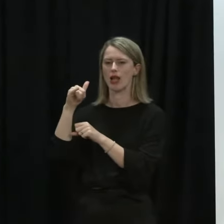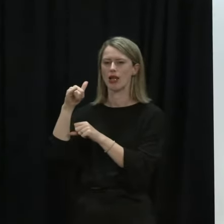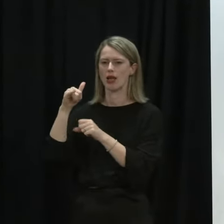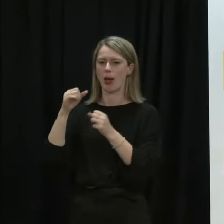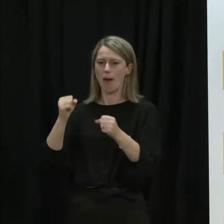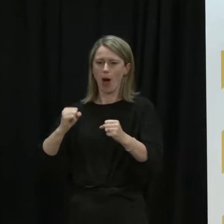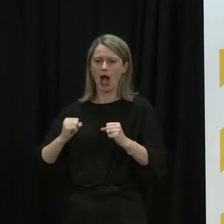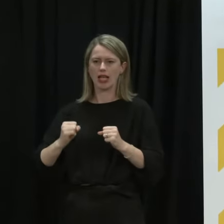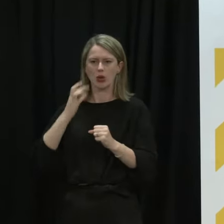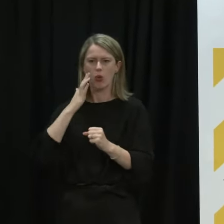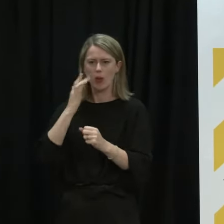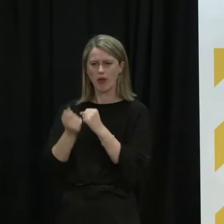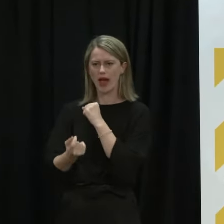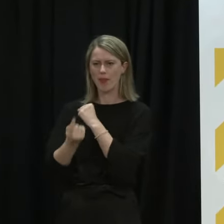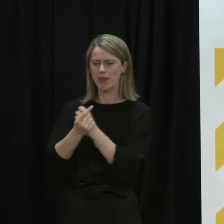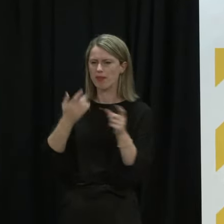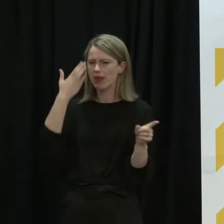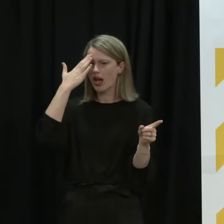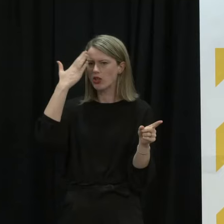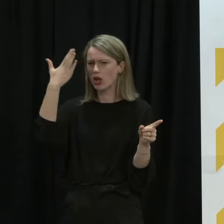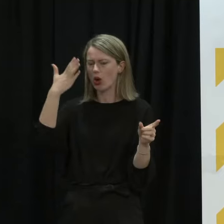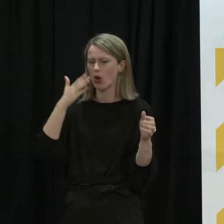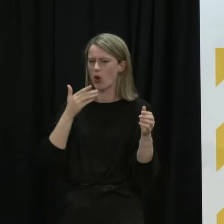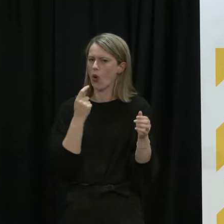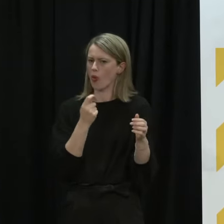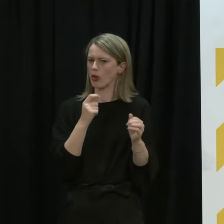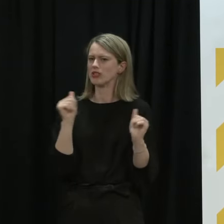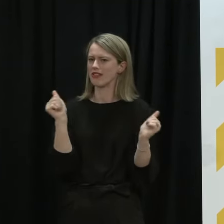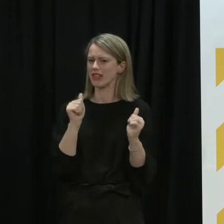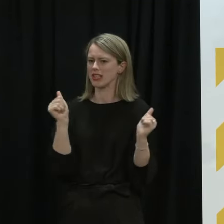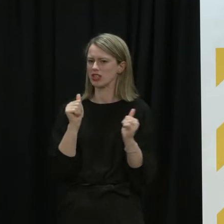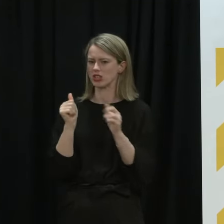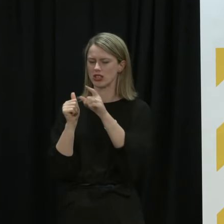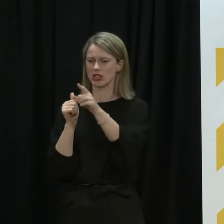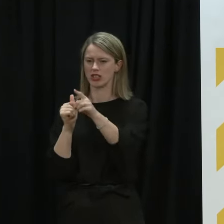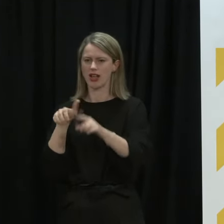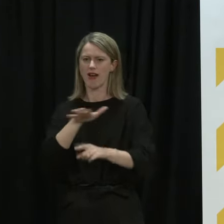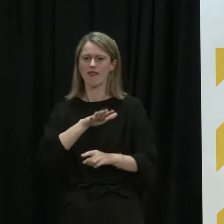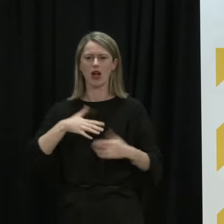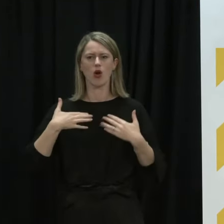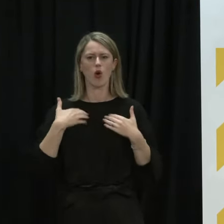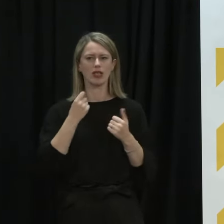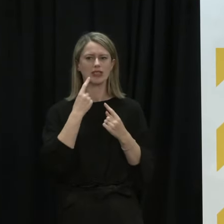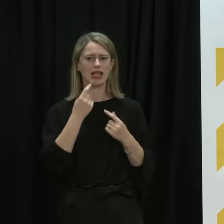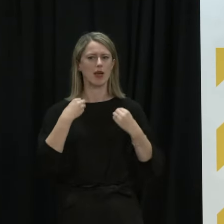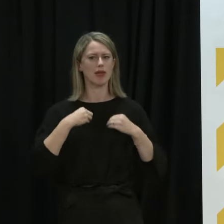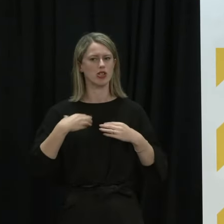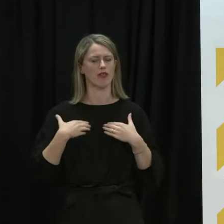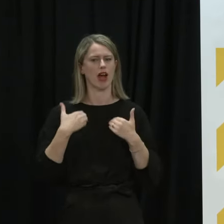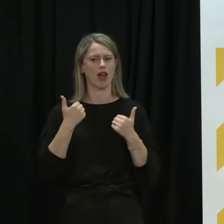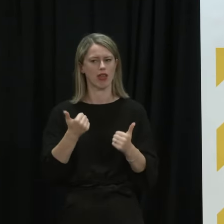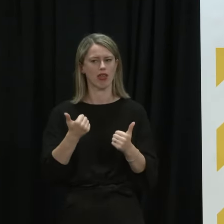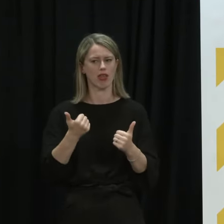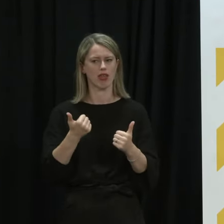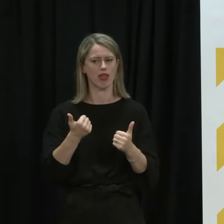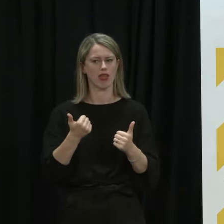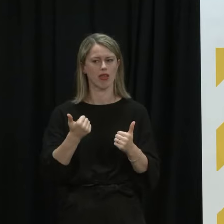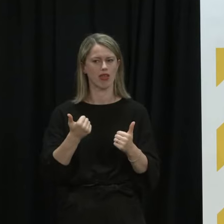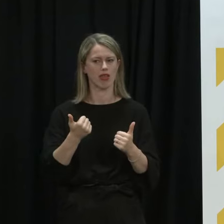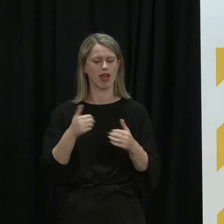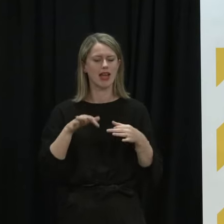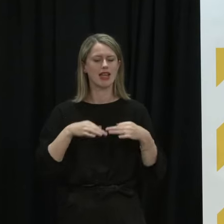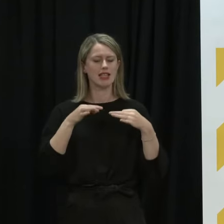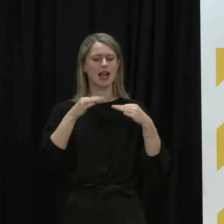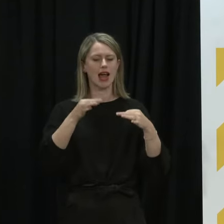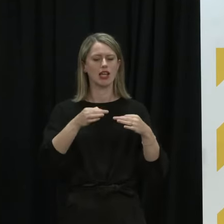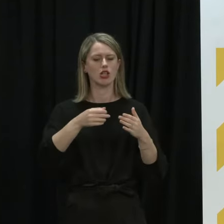exactly but we'll come back to you on that. It's very close to being completed. When Whanau order is claiming the Ministry of Health has delayed court proceedings in order to build